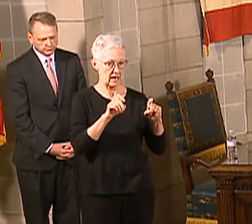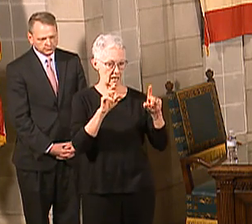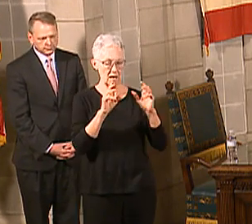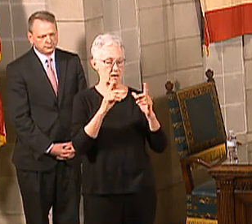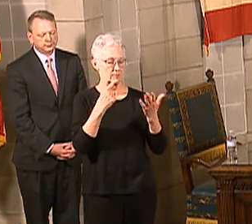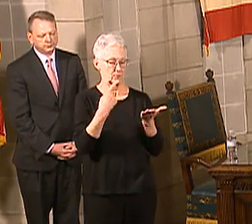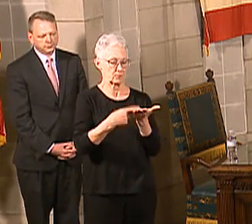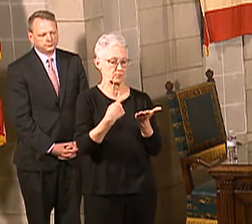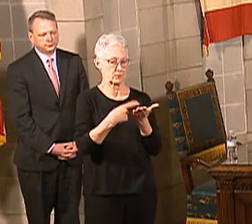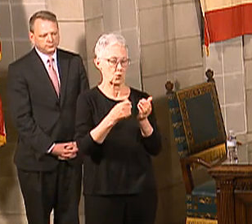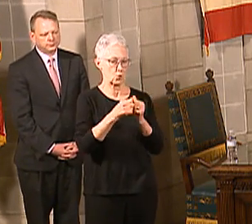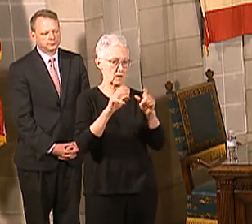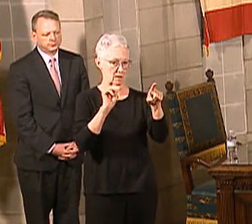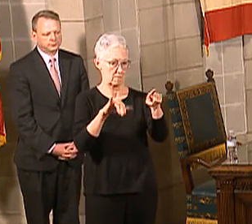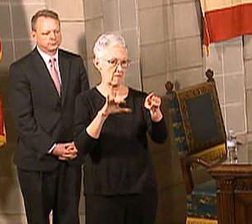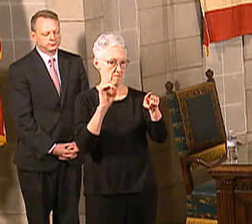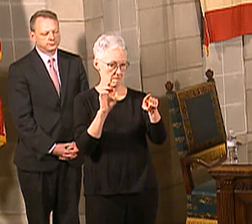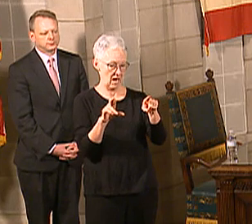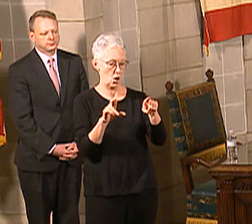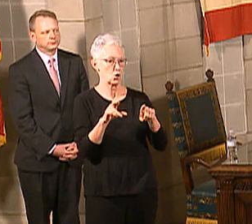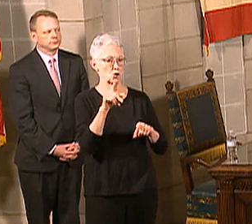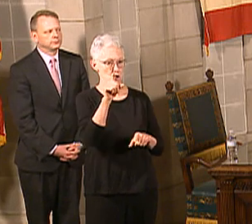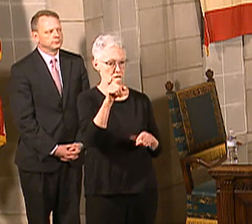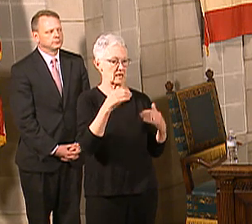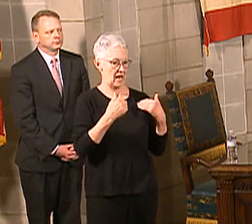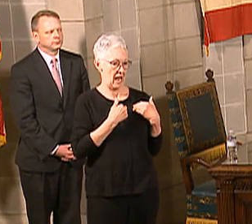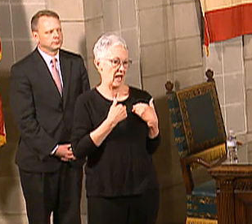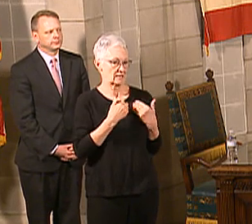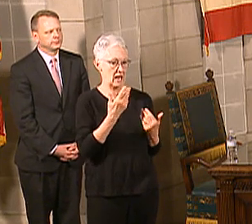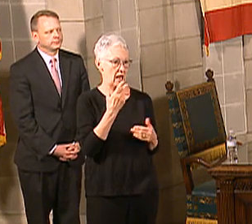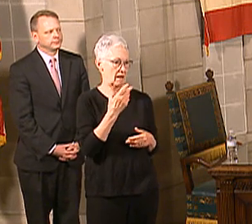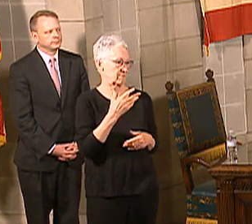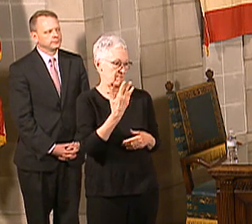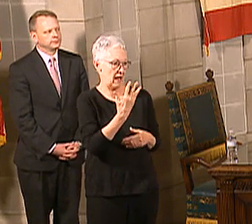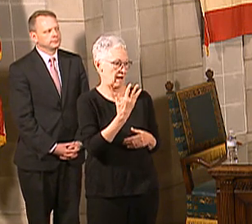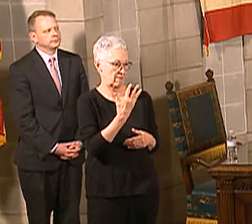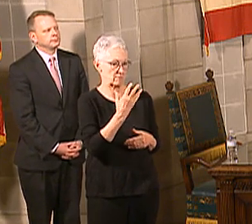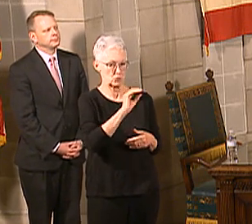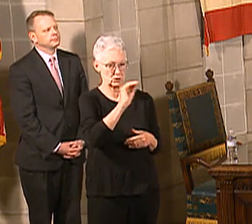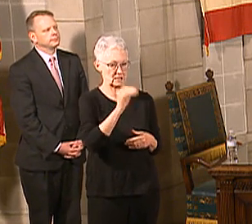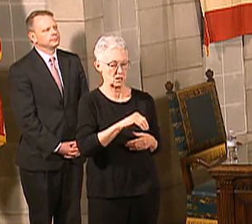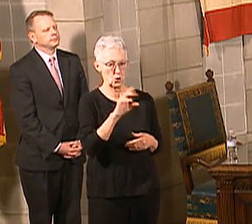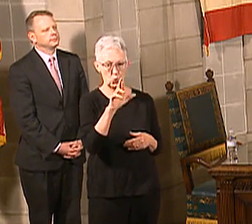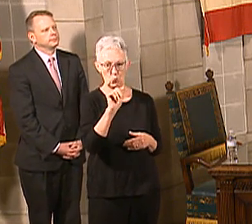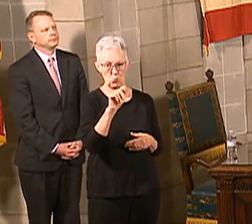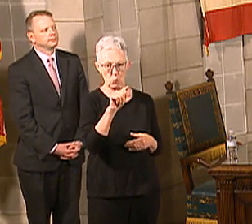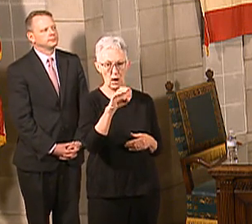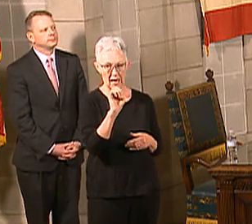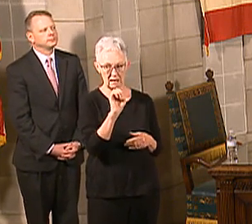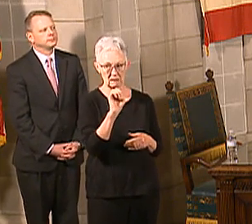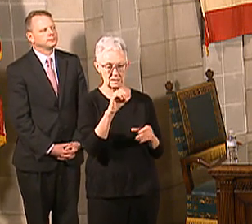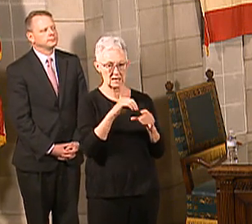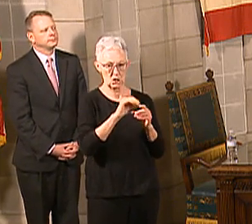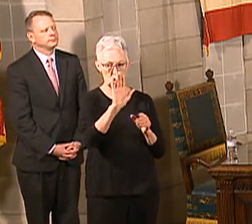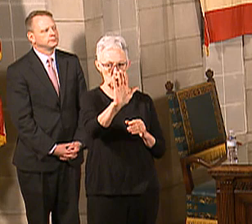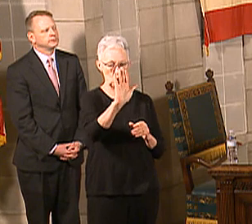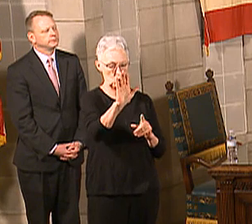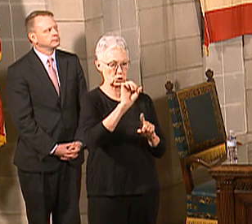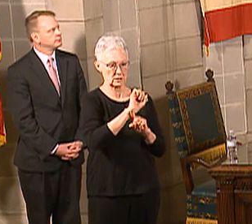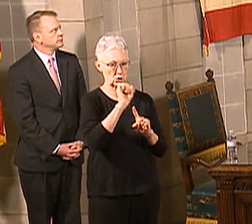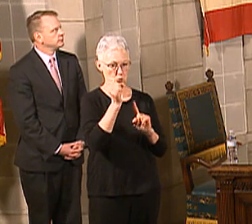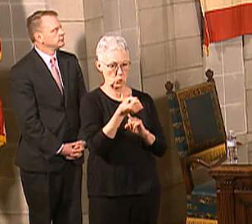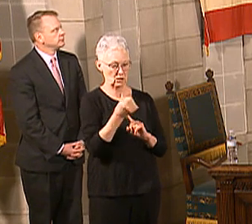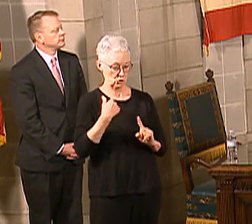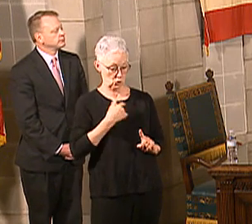percent rate with her high-risk cases, or just in general, their cases. So just to put it in kind of perspective of where we are here in the state of